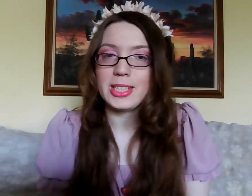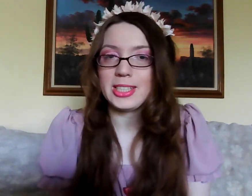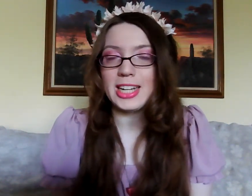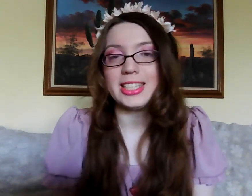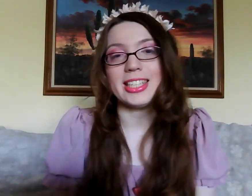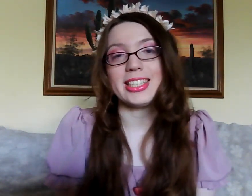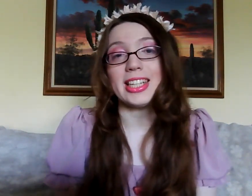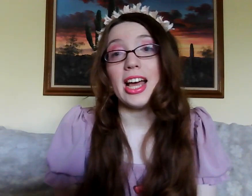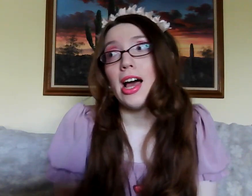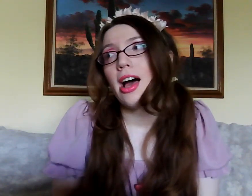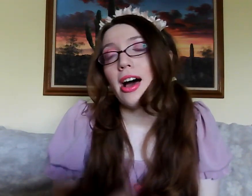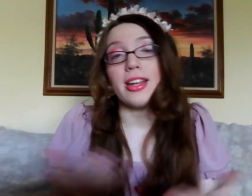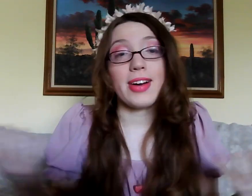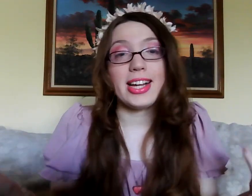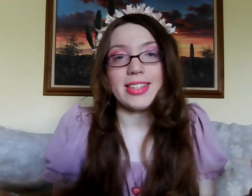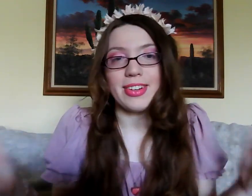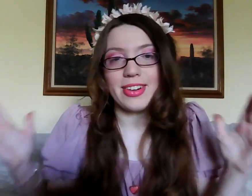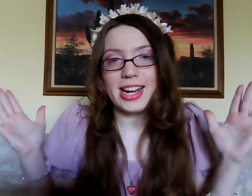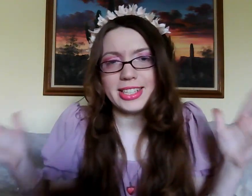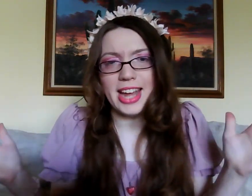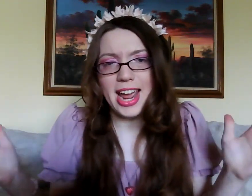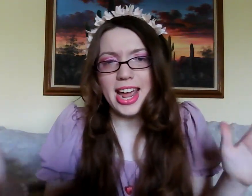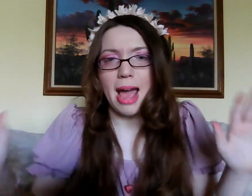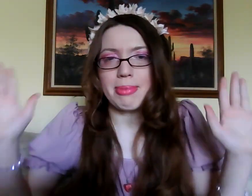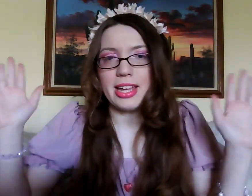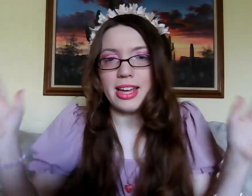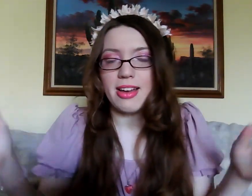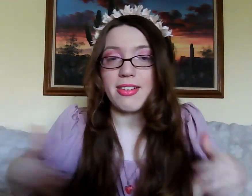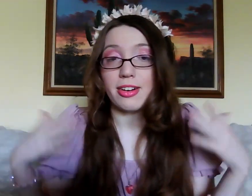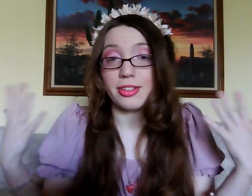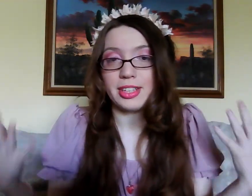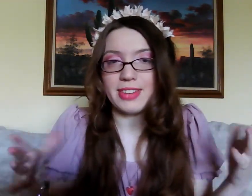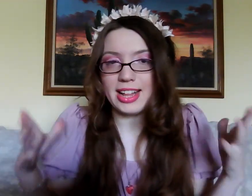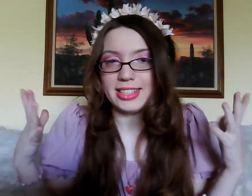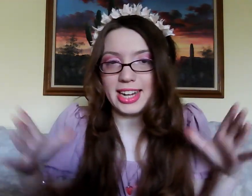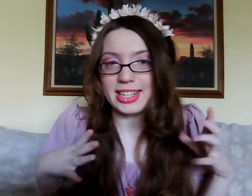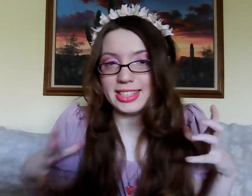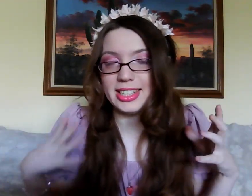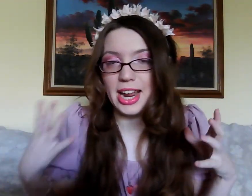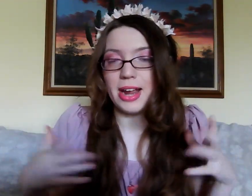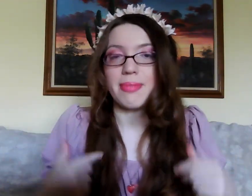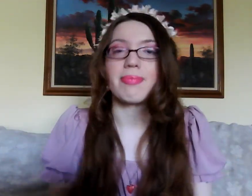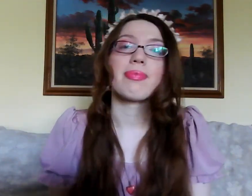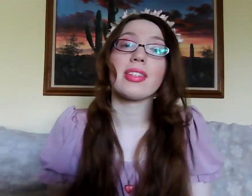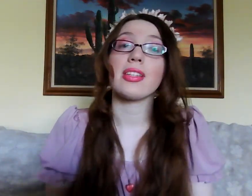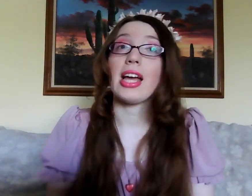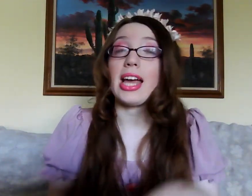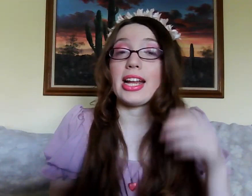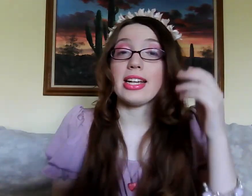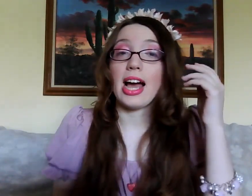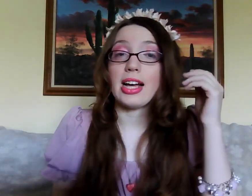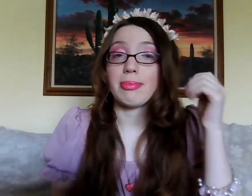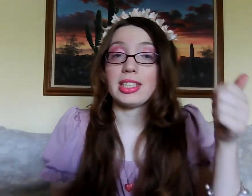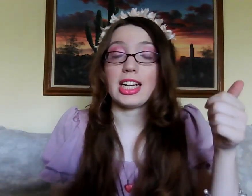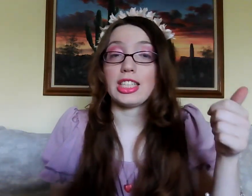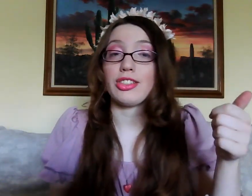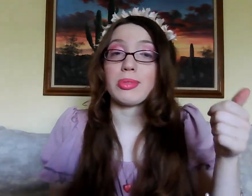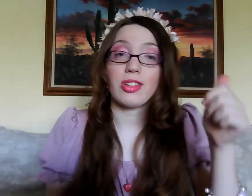suggestions. Otherwise, have a great day. Happy early Valentine's Day. And please like, share, and subscribe.